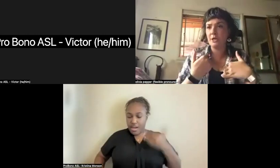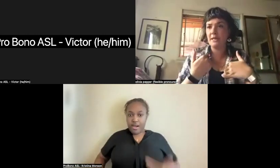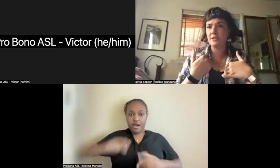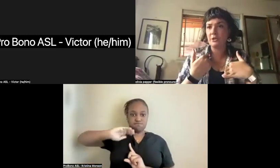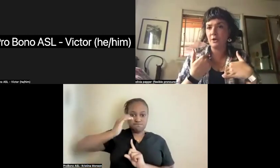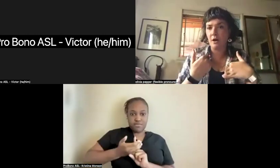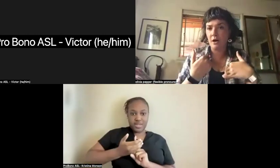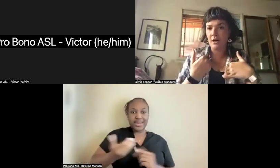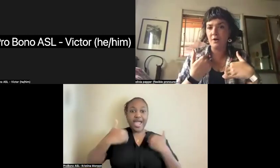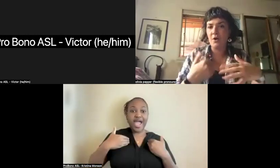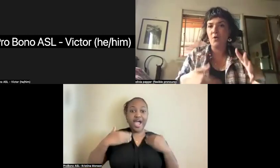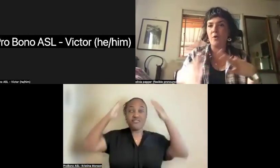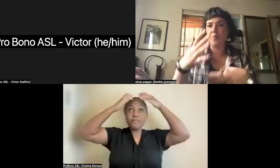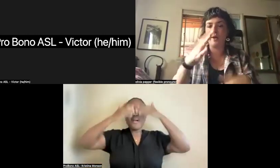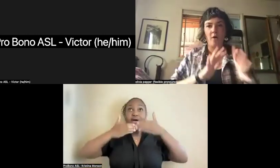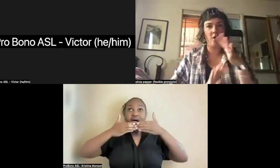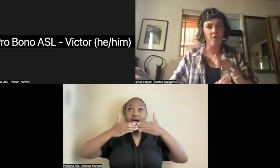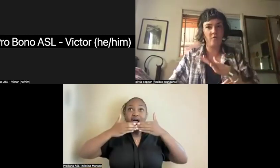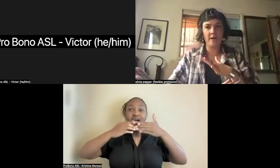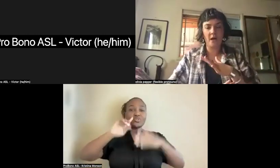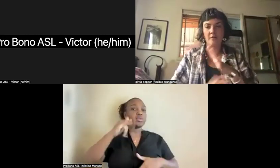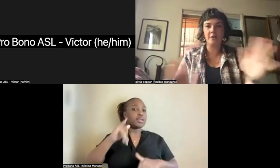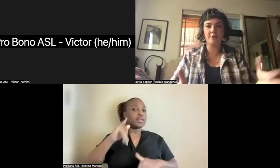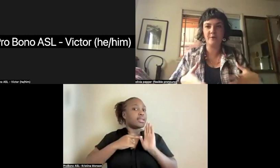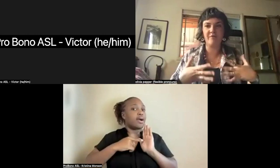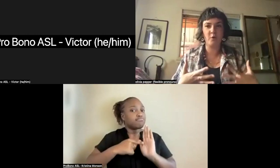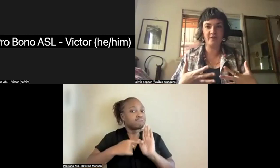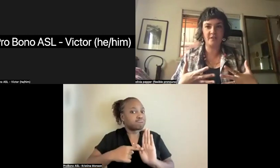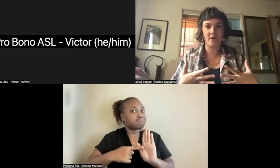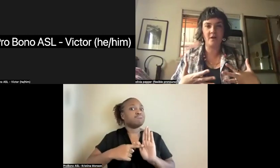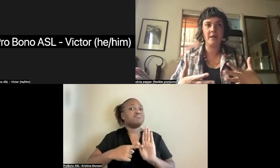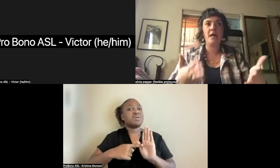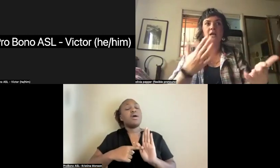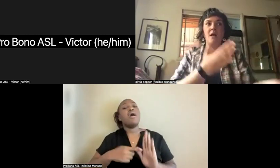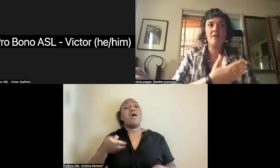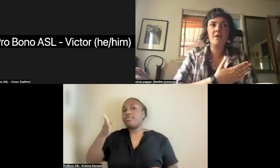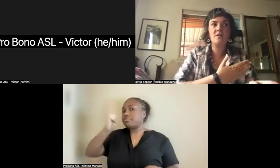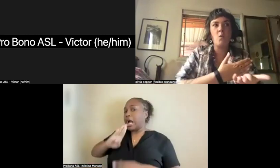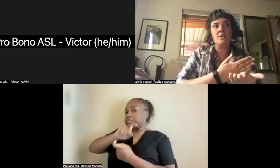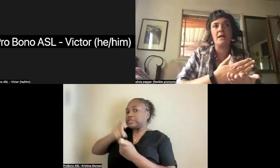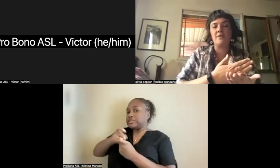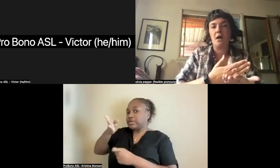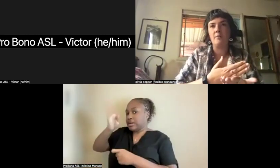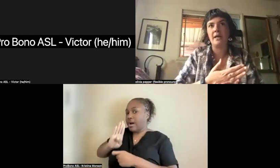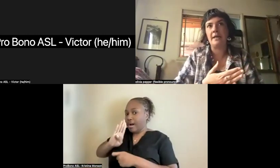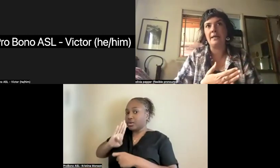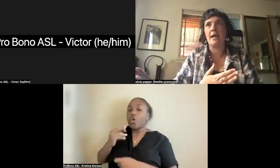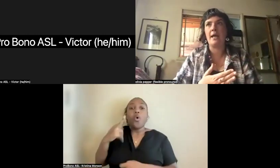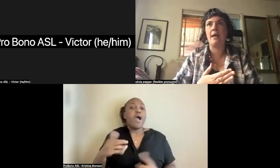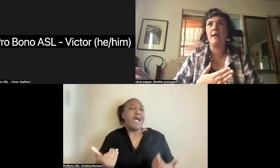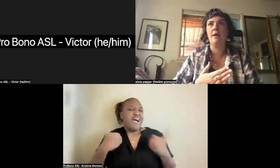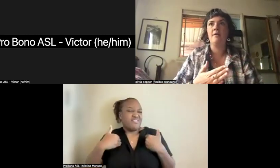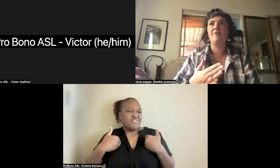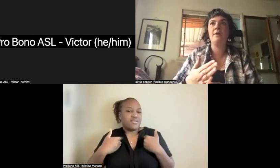appear as a certain god or wear all of one color to invoke this god. A lot of this was kind of coming in